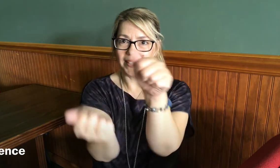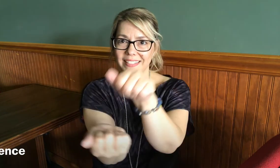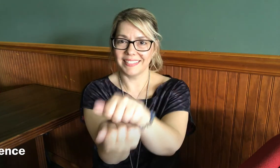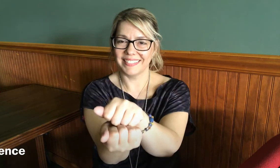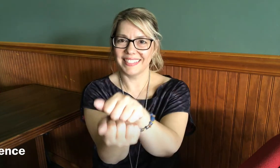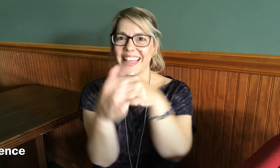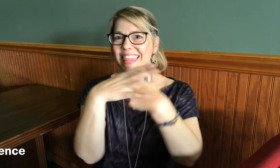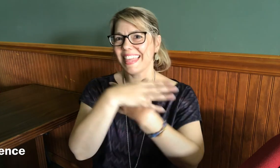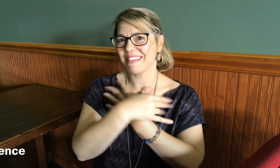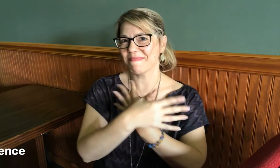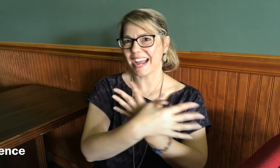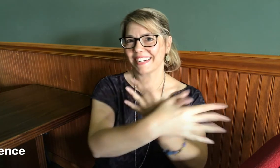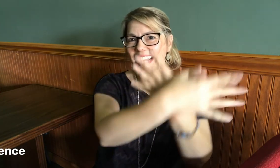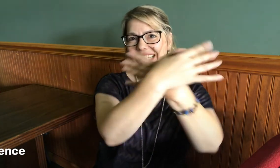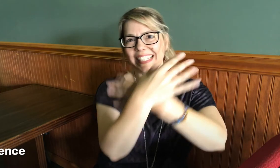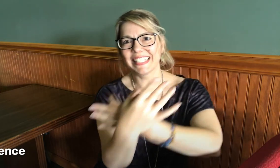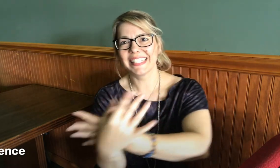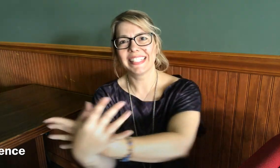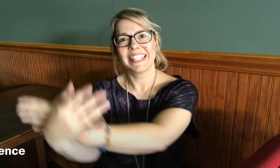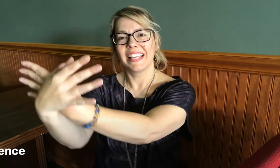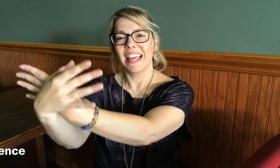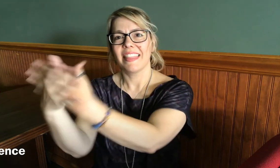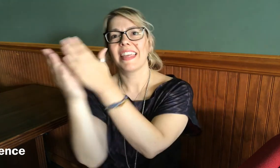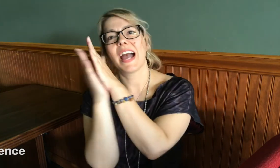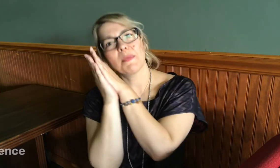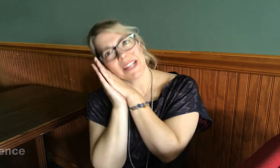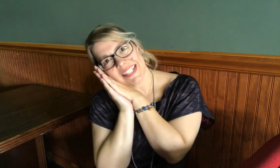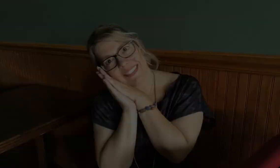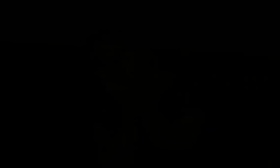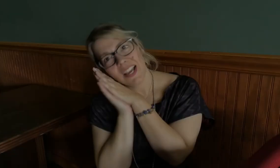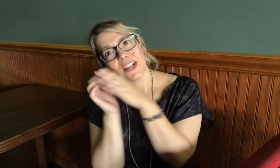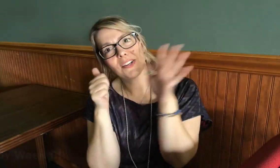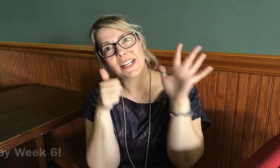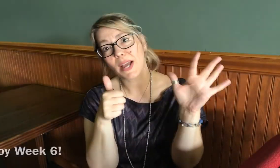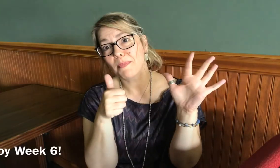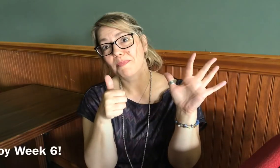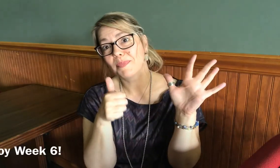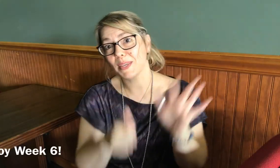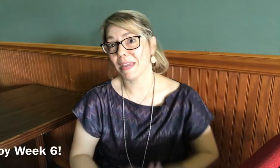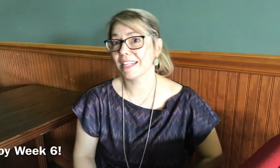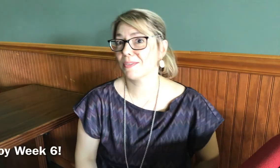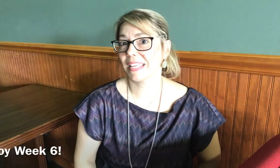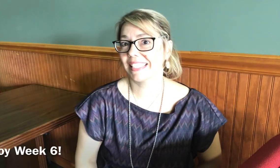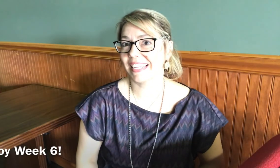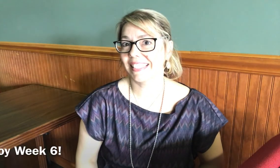they migrate they hibernate great job you made it to week six